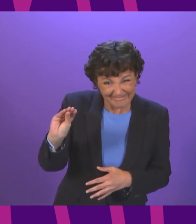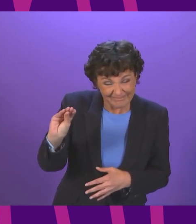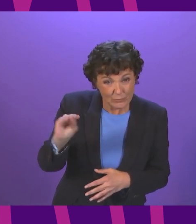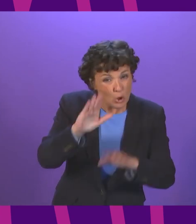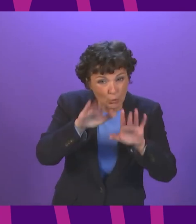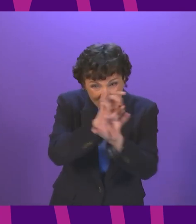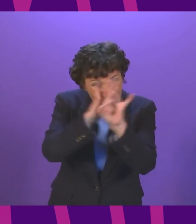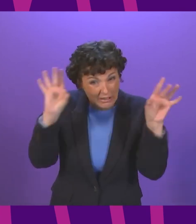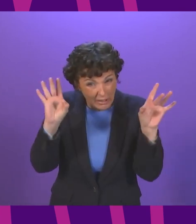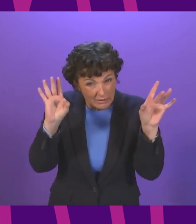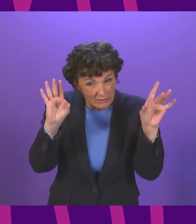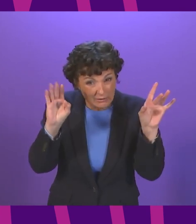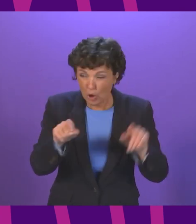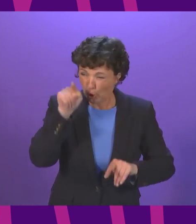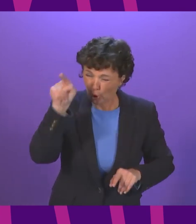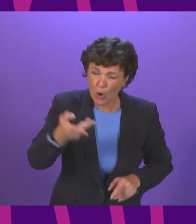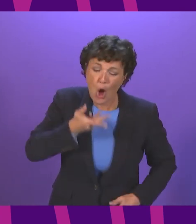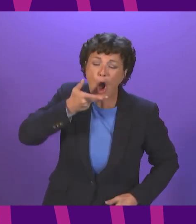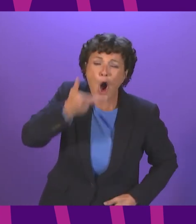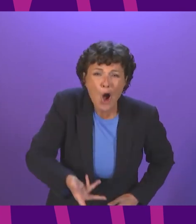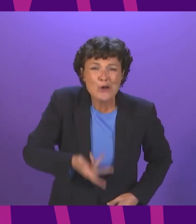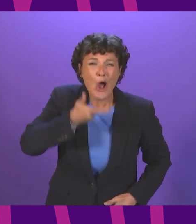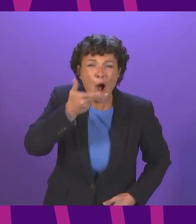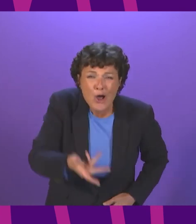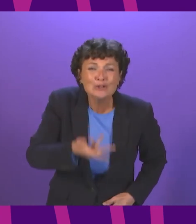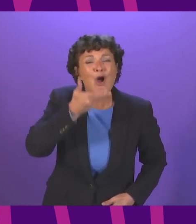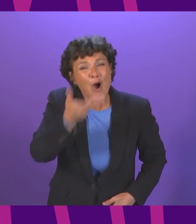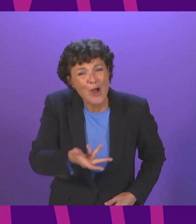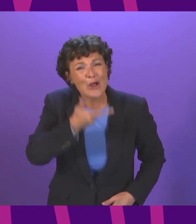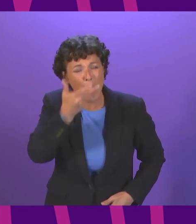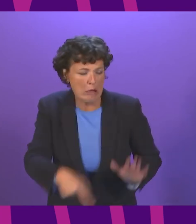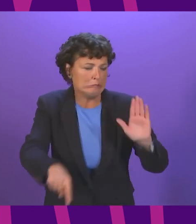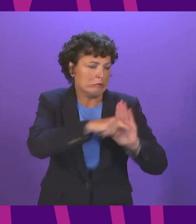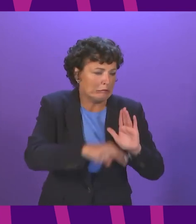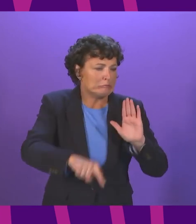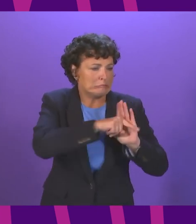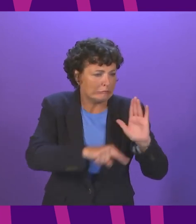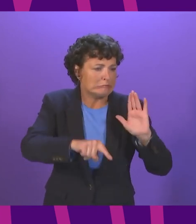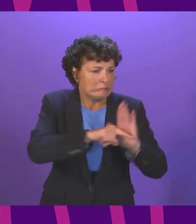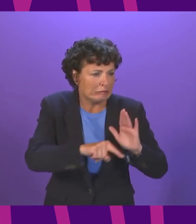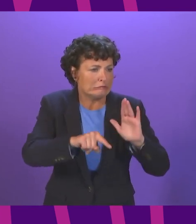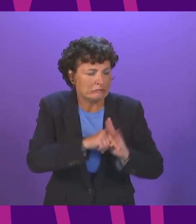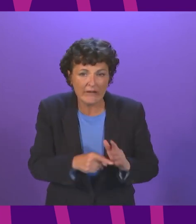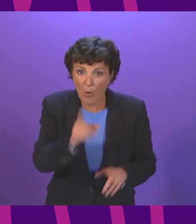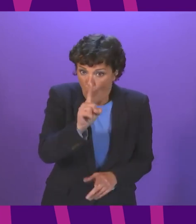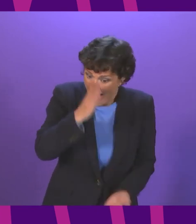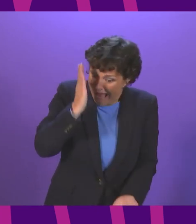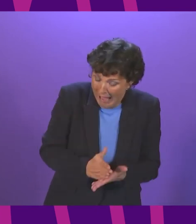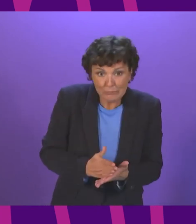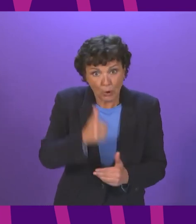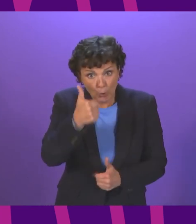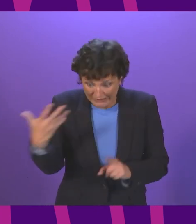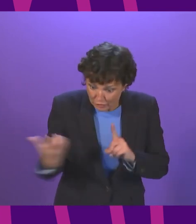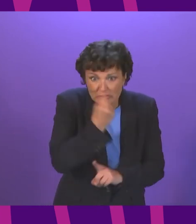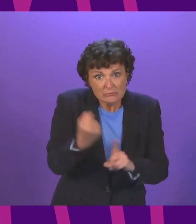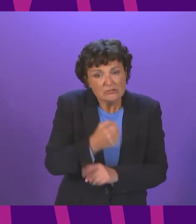the strategy of endless negativity of always talking down the what are genuine achievements by government